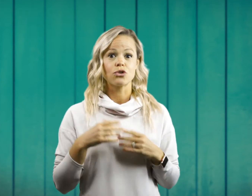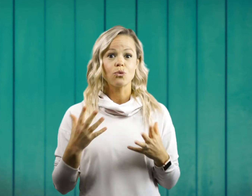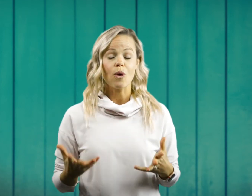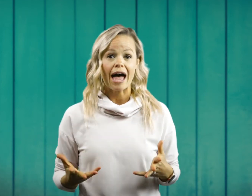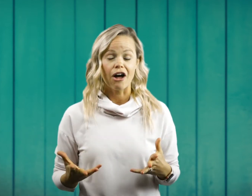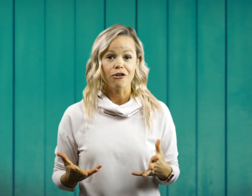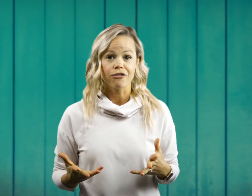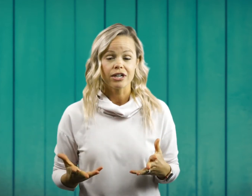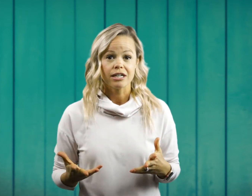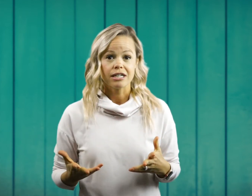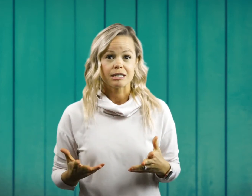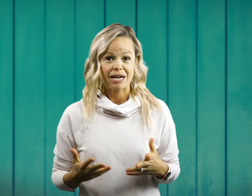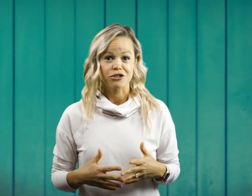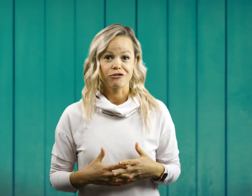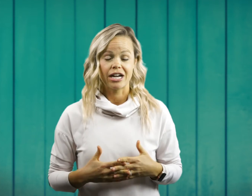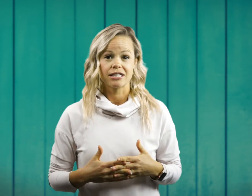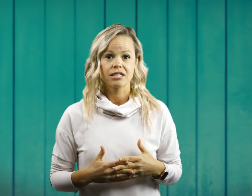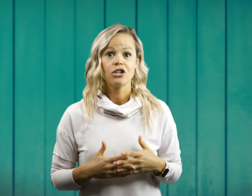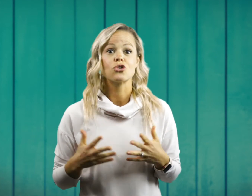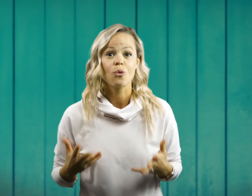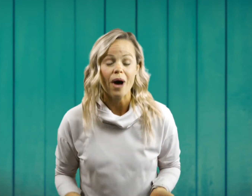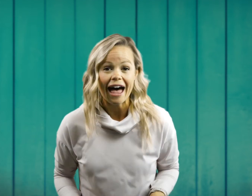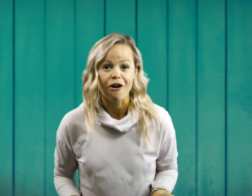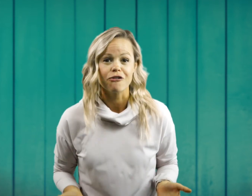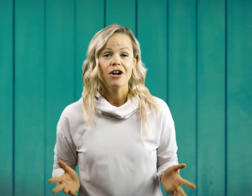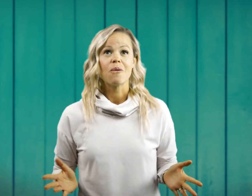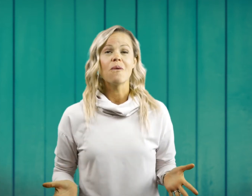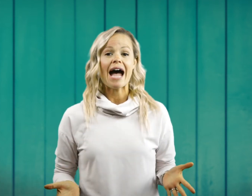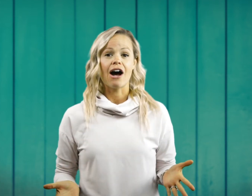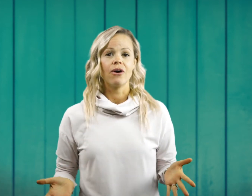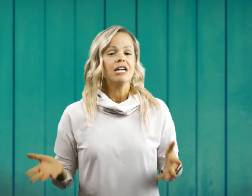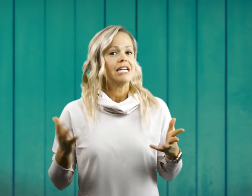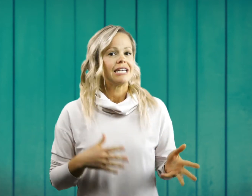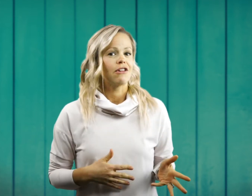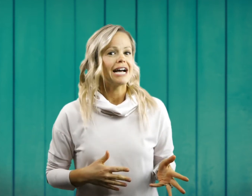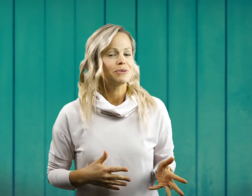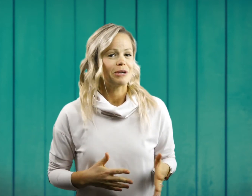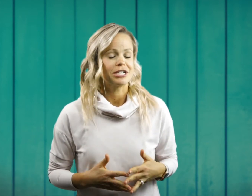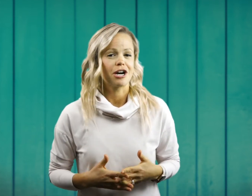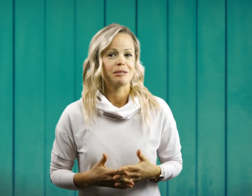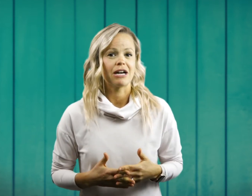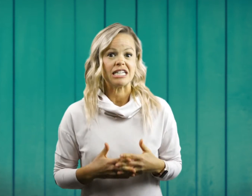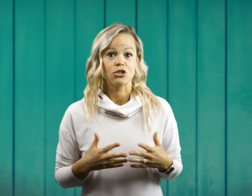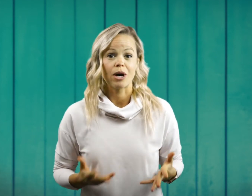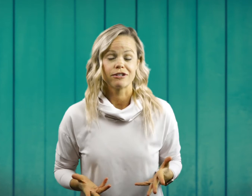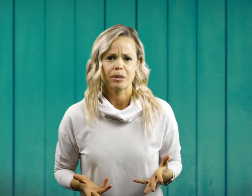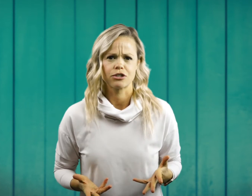12 special friends. 12. Wow. Now last week we talked about these 12 special